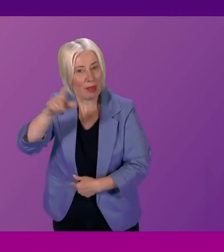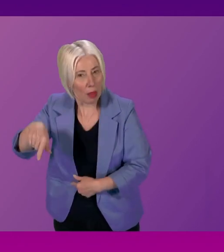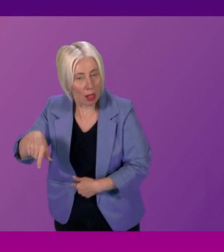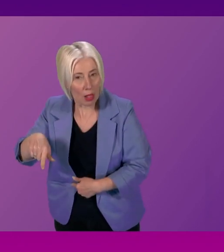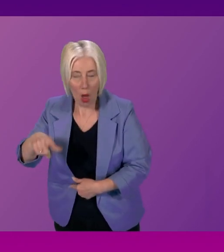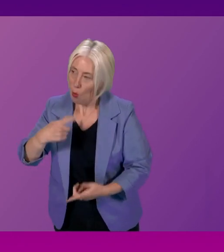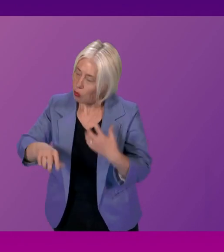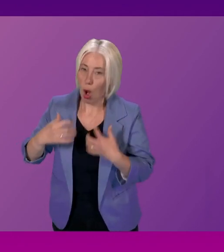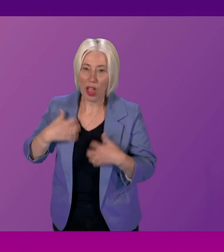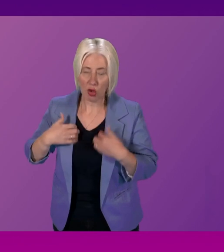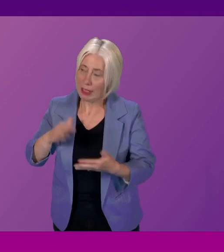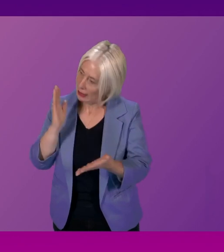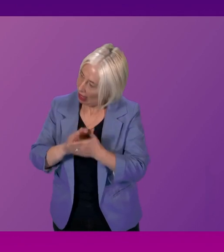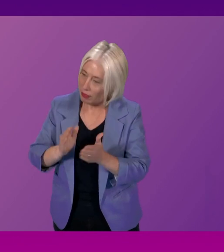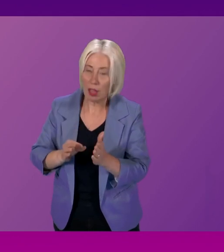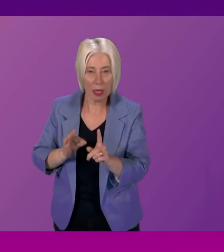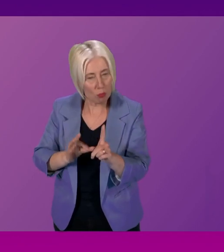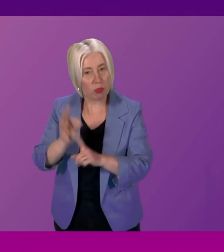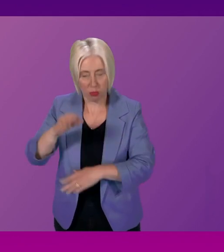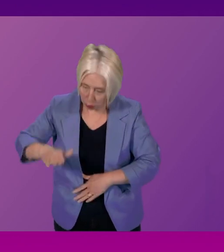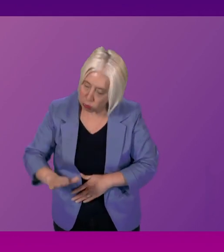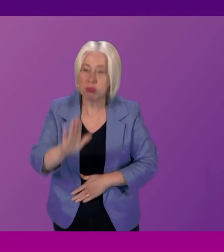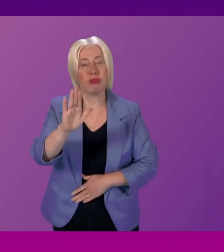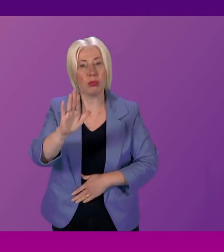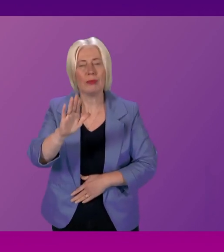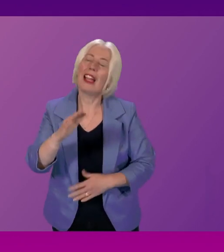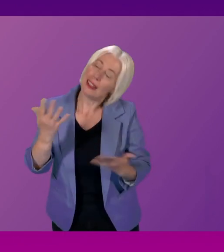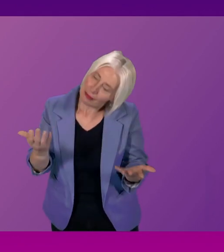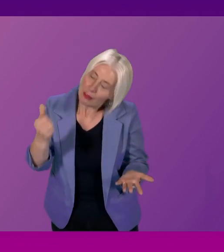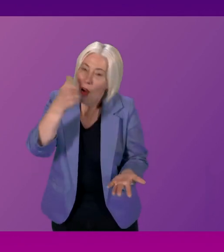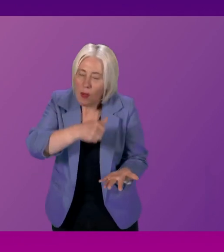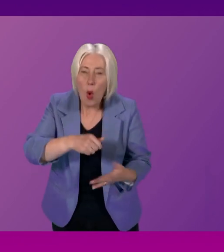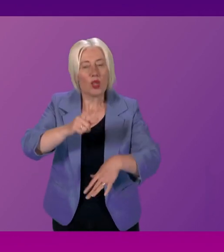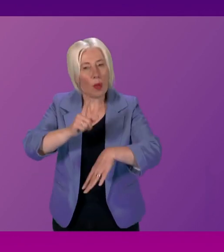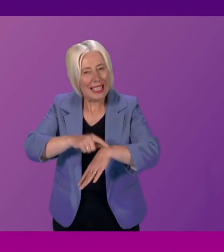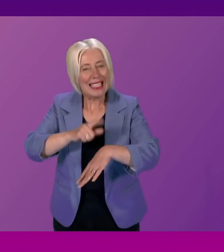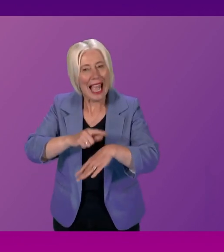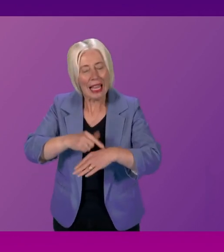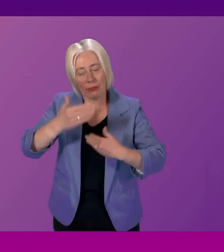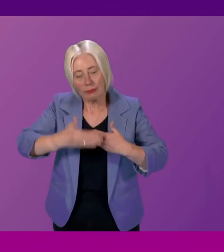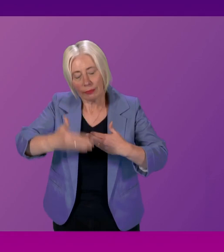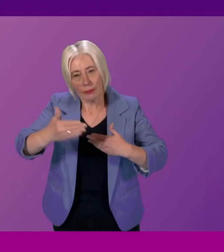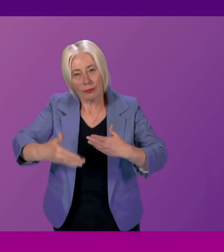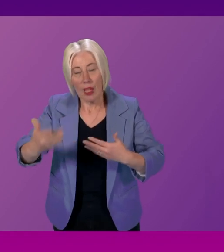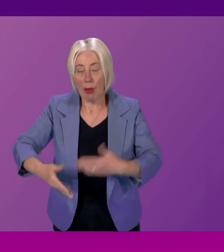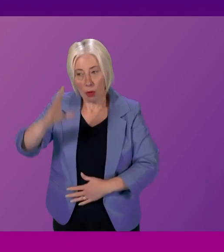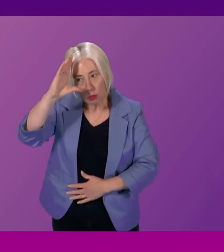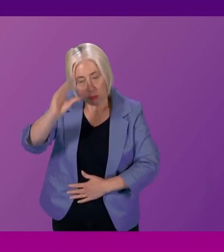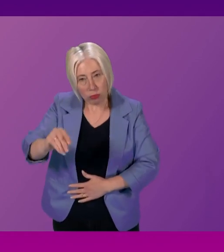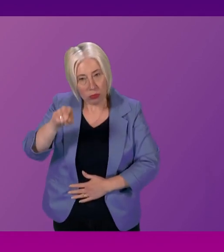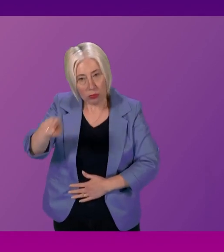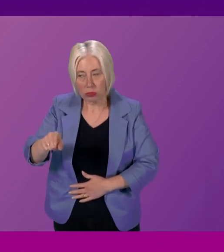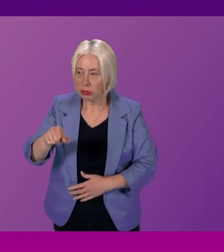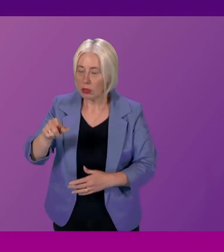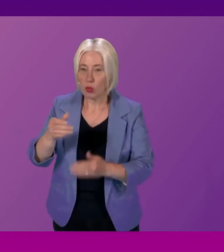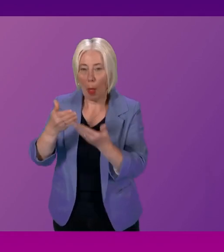there has been significant progress as well. It will, of course, take time. But what I can absolutely guarantee is not just the public, but those working in our